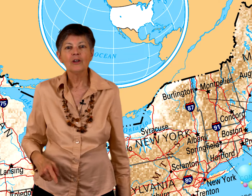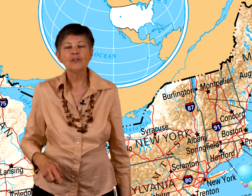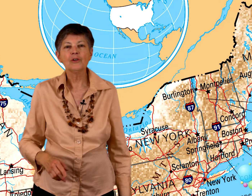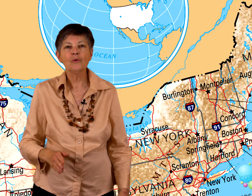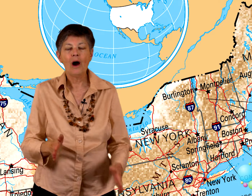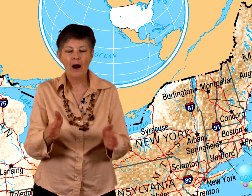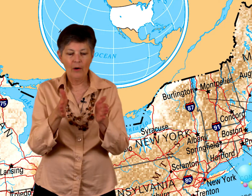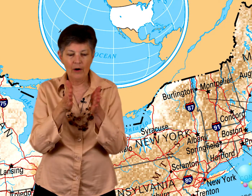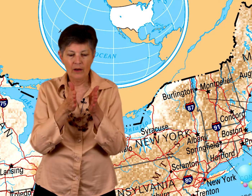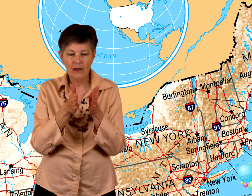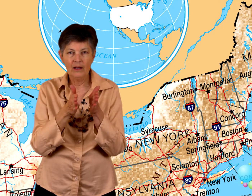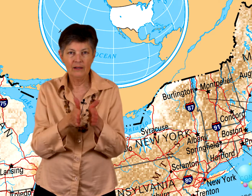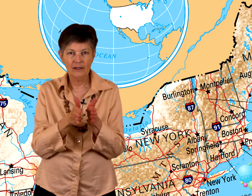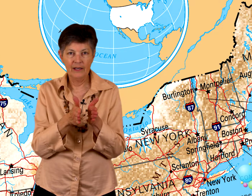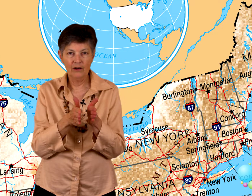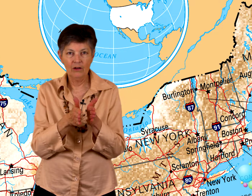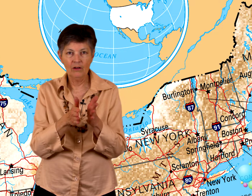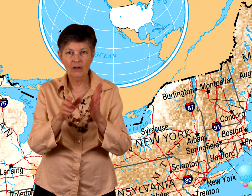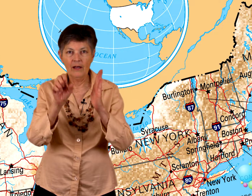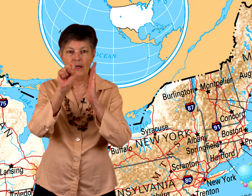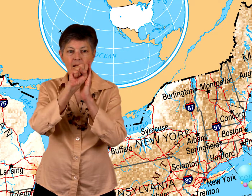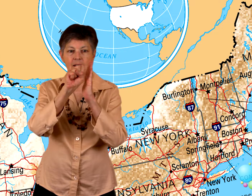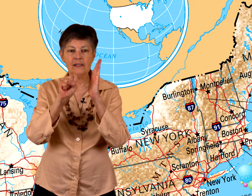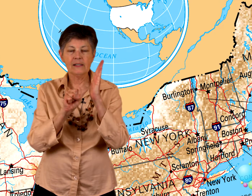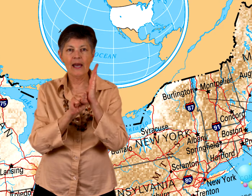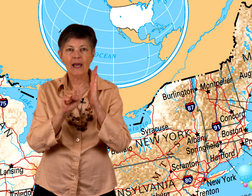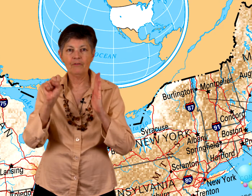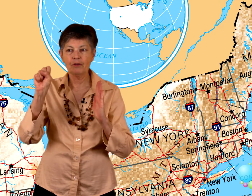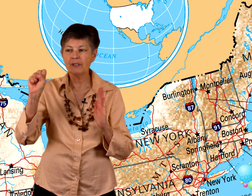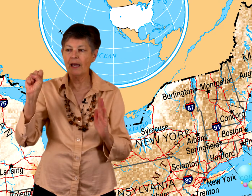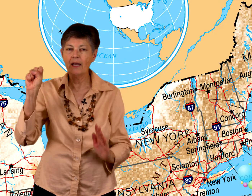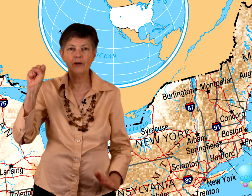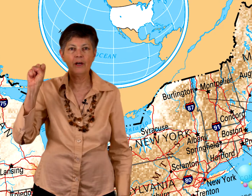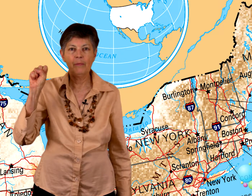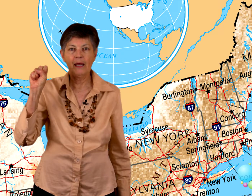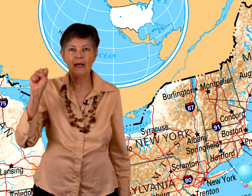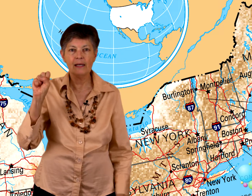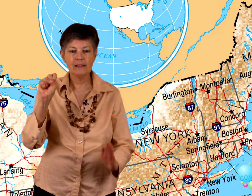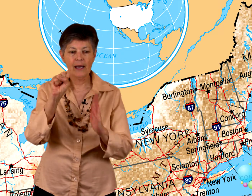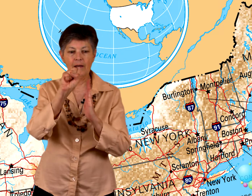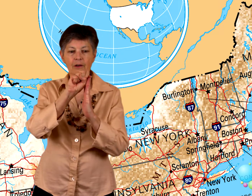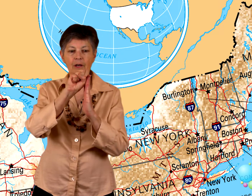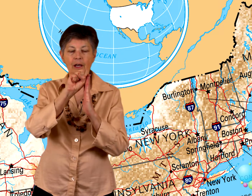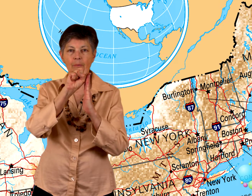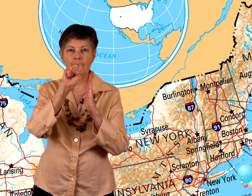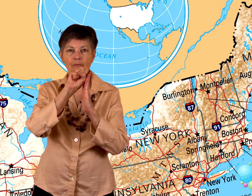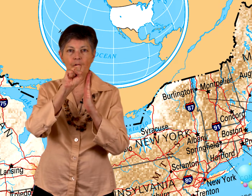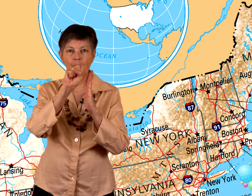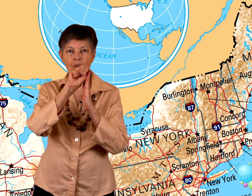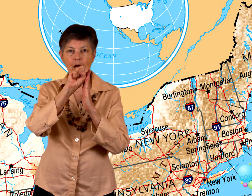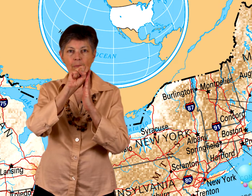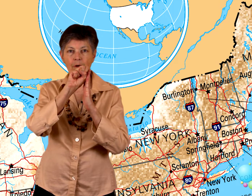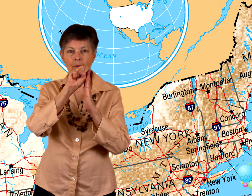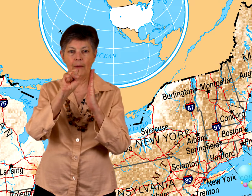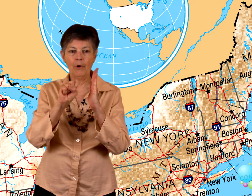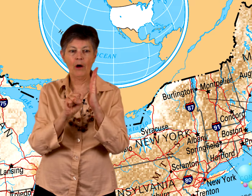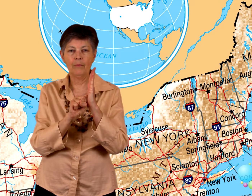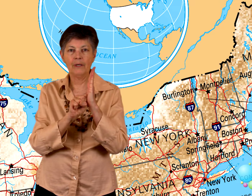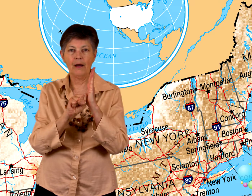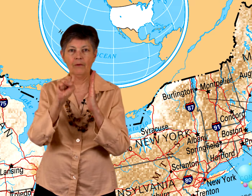To our little state. For state you're going to make an S hand and you're going to come from your top of your palm down.